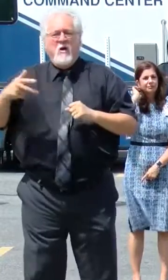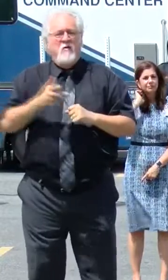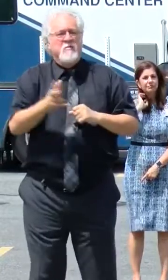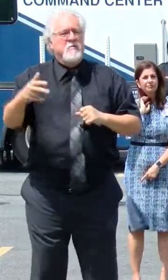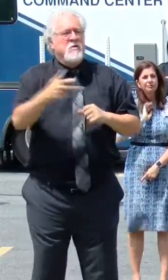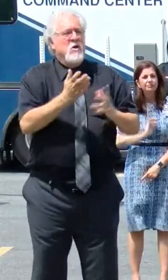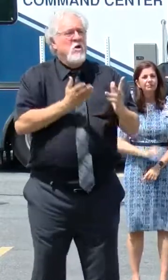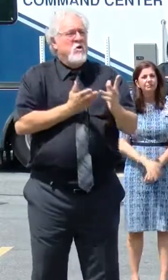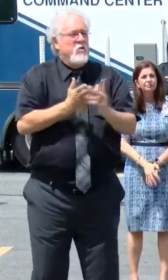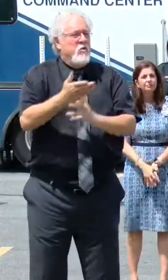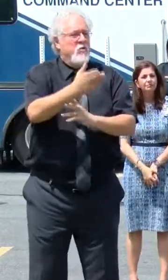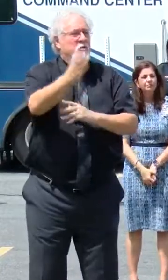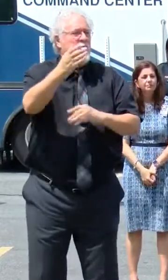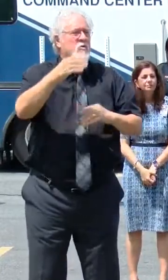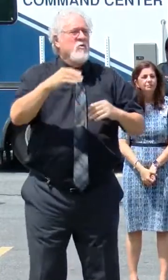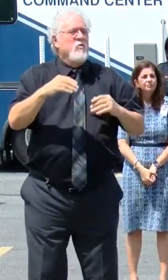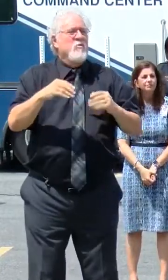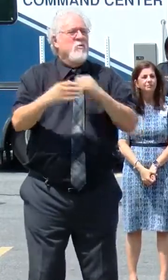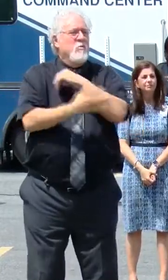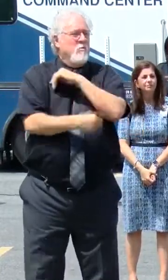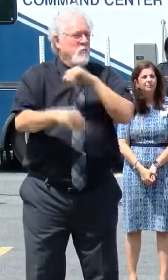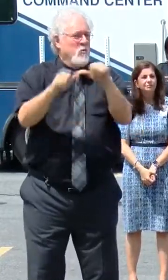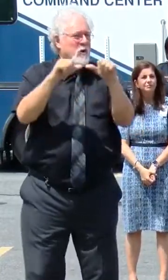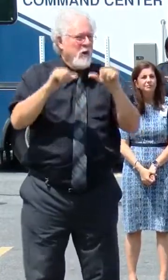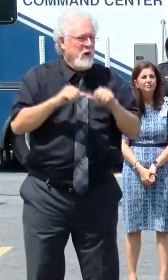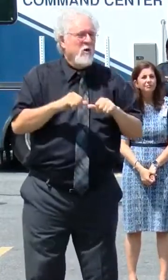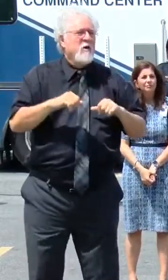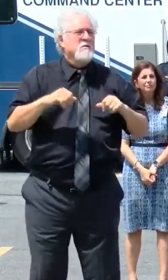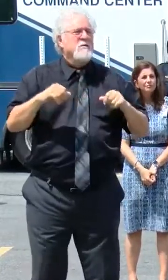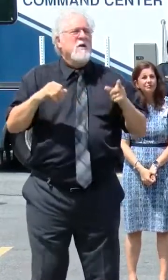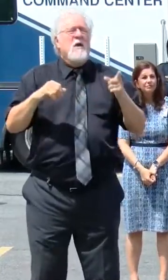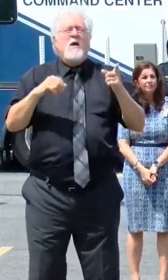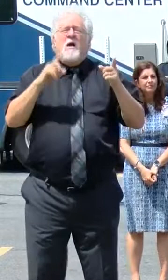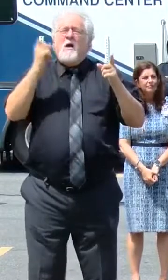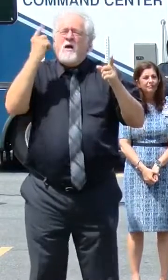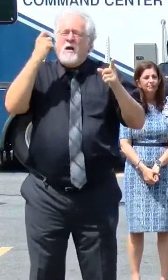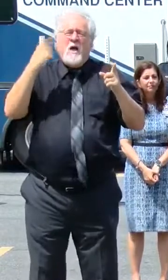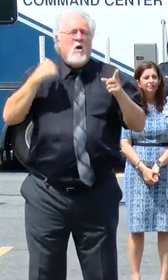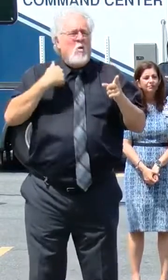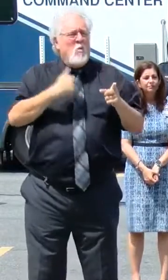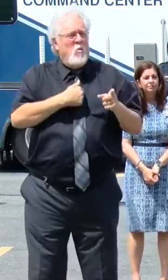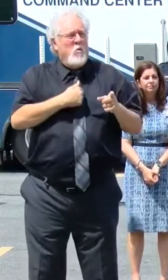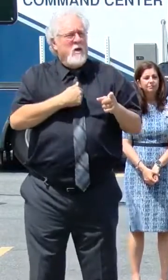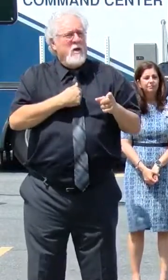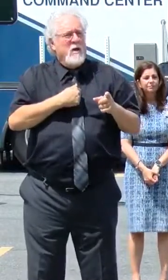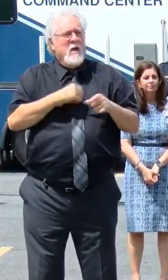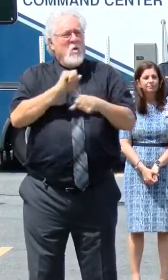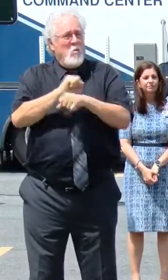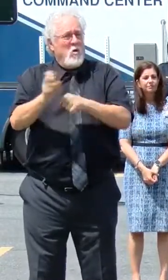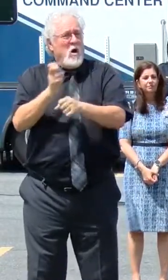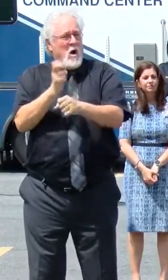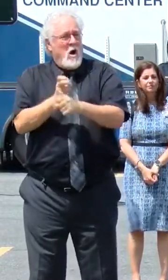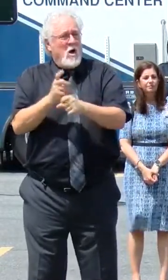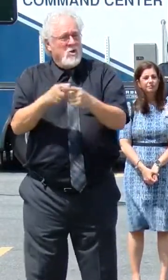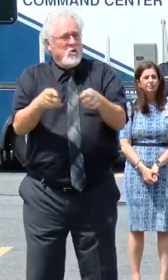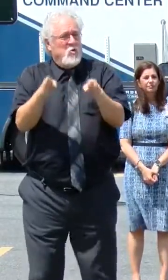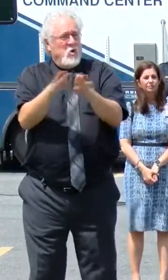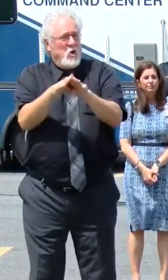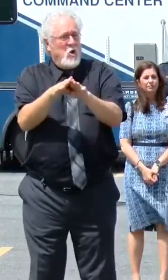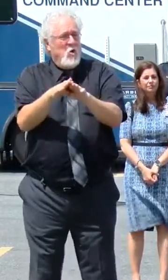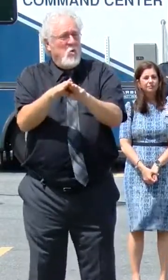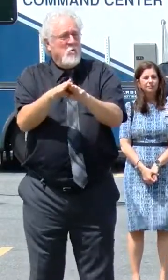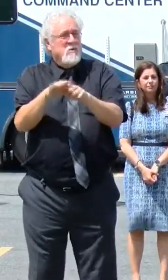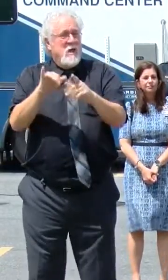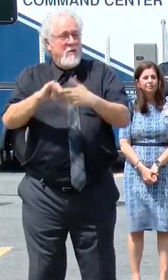of disinvestment. But this is what everybody has to understand as we work diligently to close this